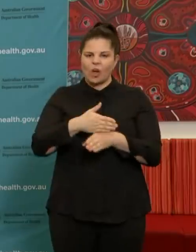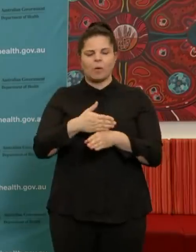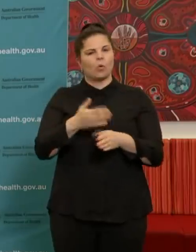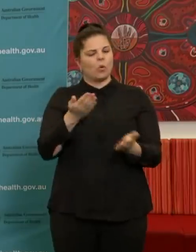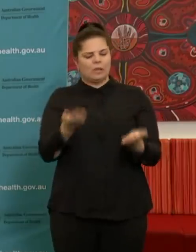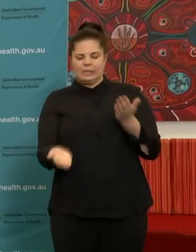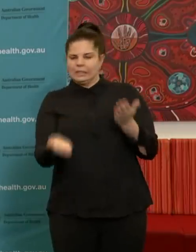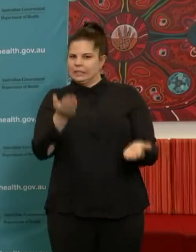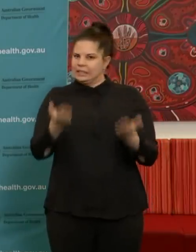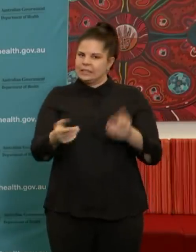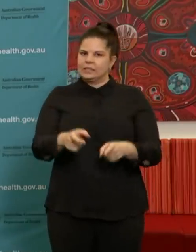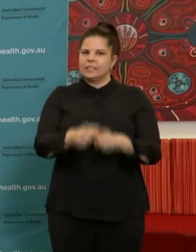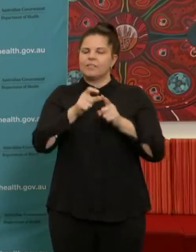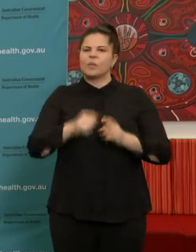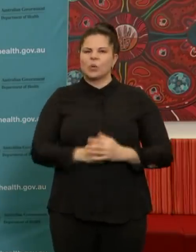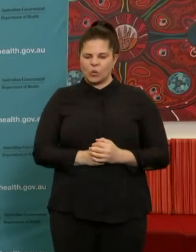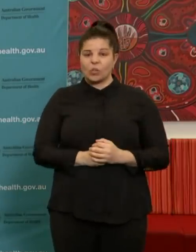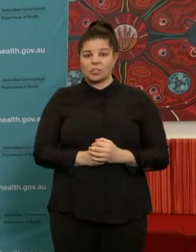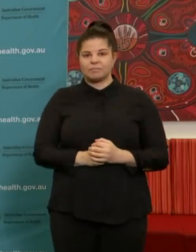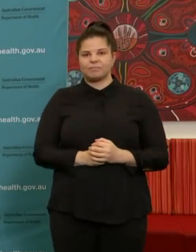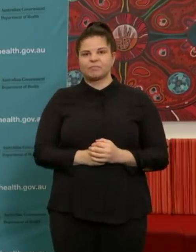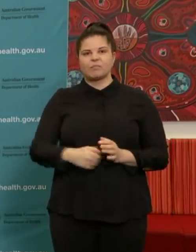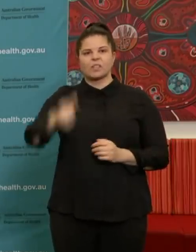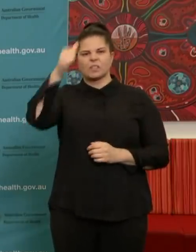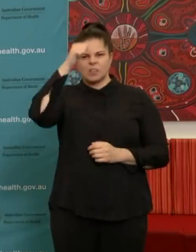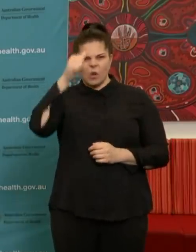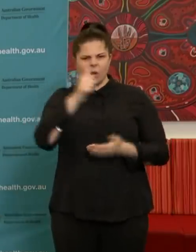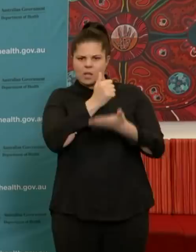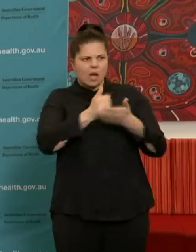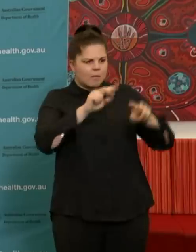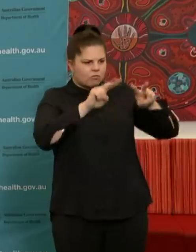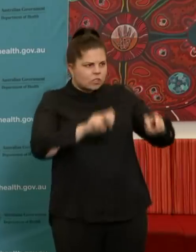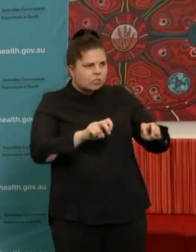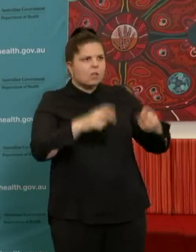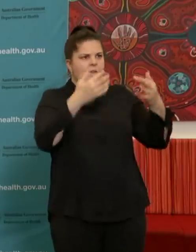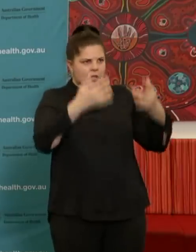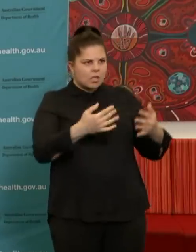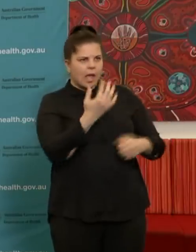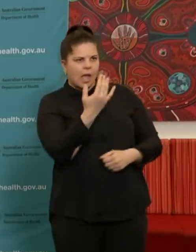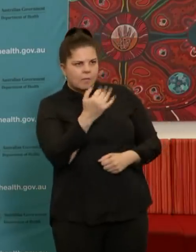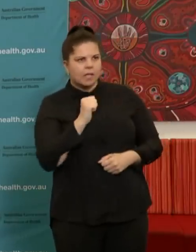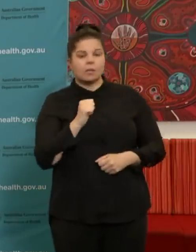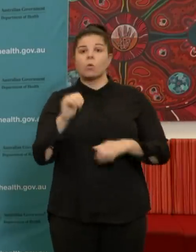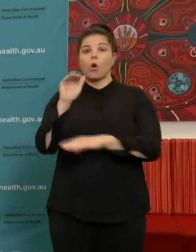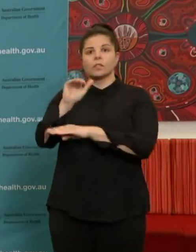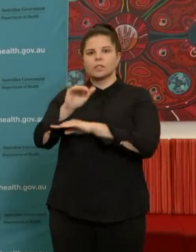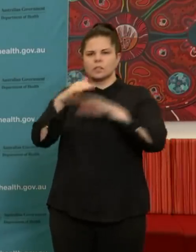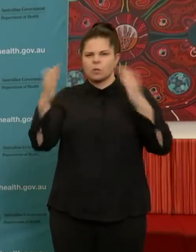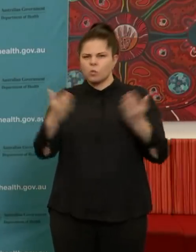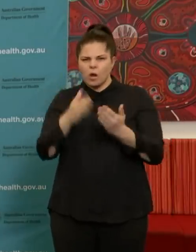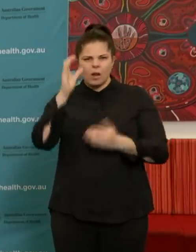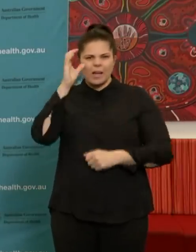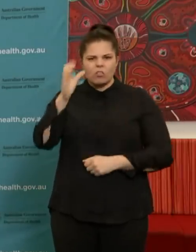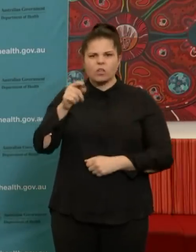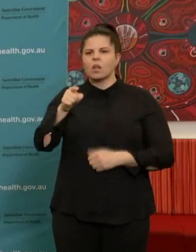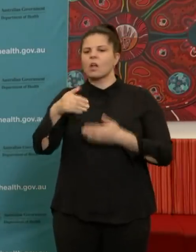to be led by the data and the information that we're gathering, our experiences we're gathering from other parts of the world who are some months